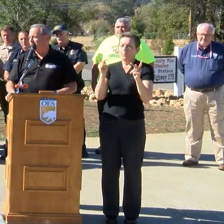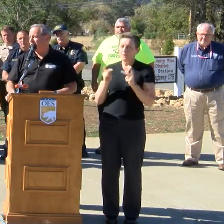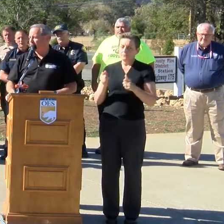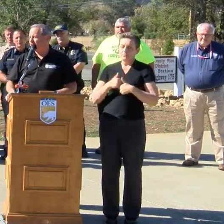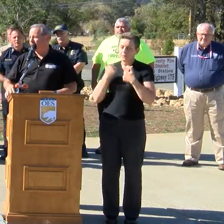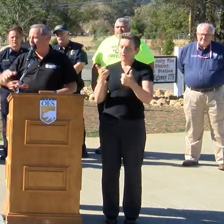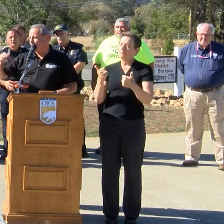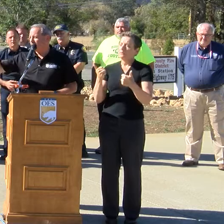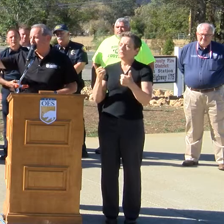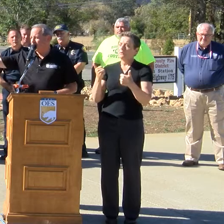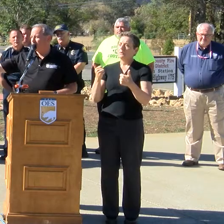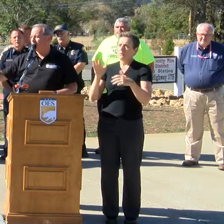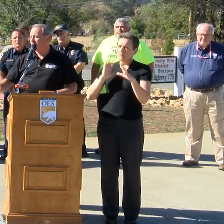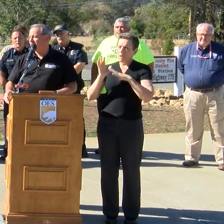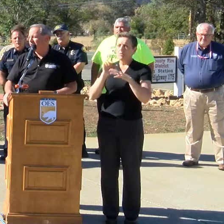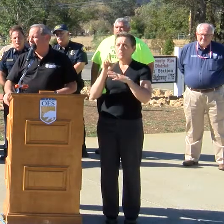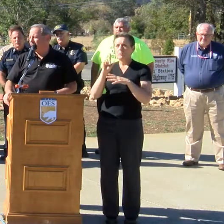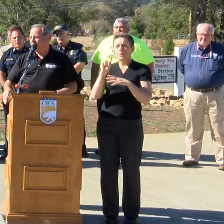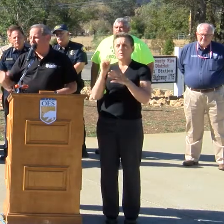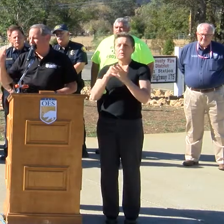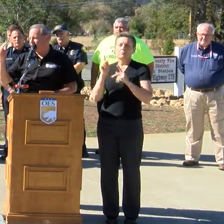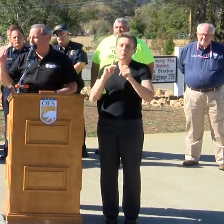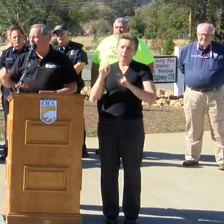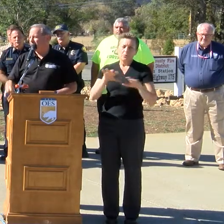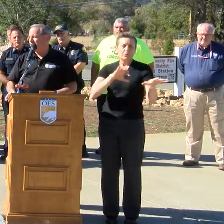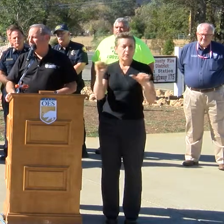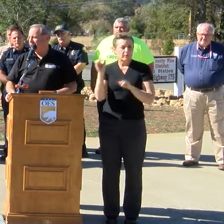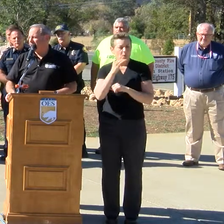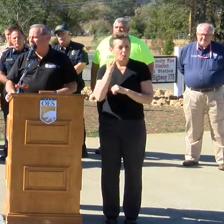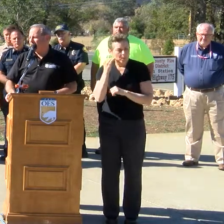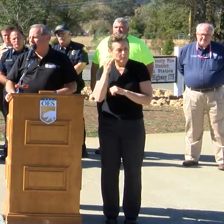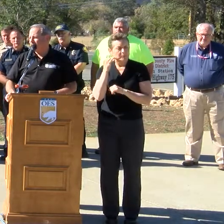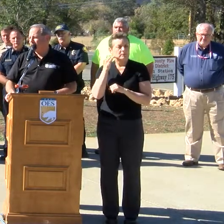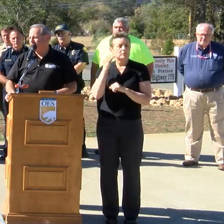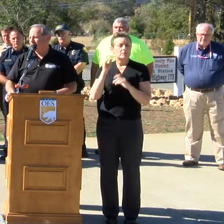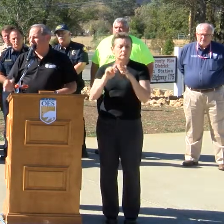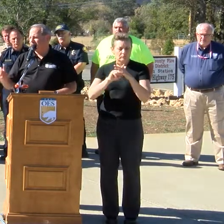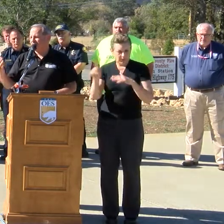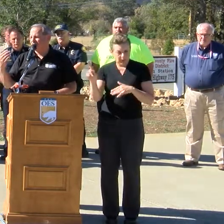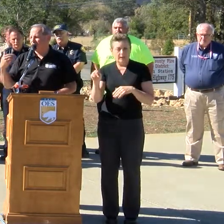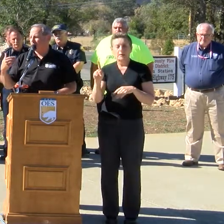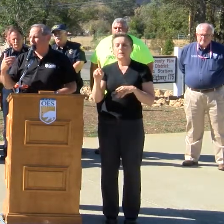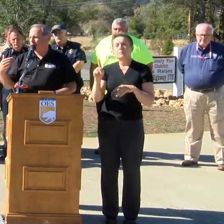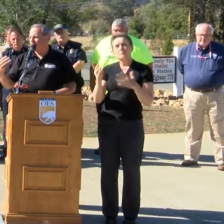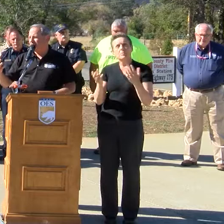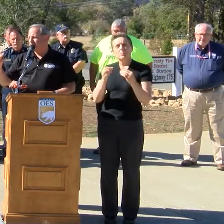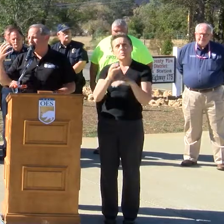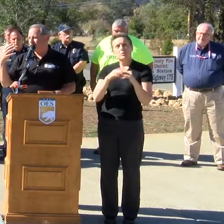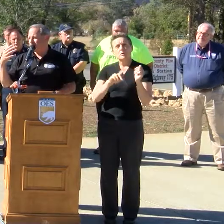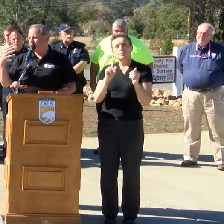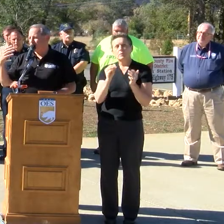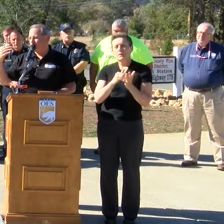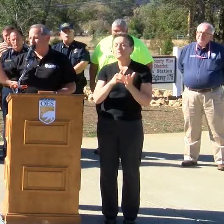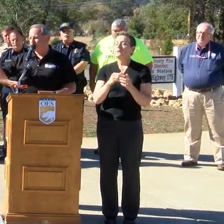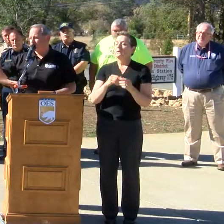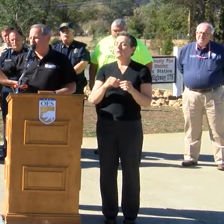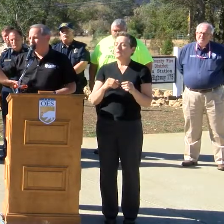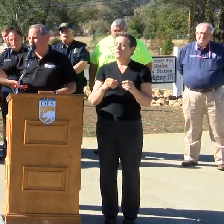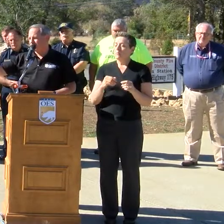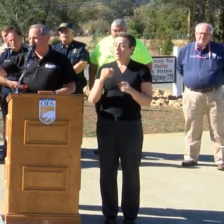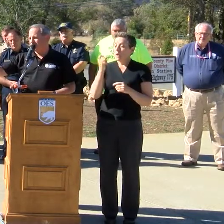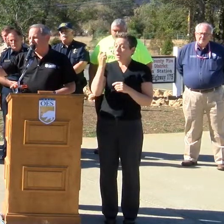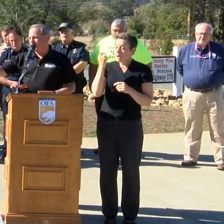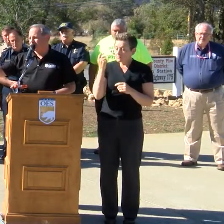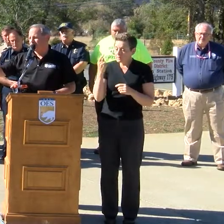20-something thousand that were evacuated, maybe even a little bit higher than that. Let me just say that, you know, many of them, you know, there's